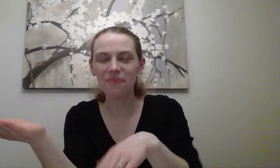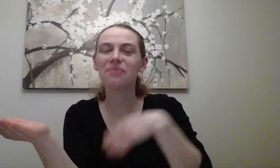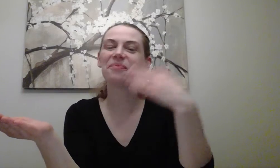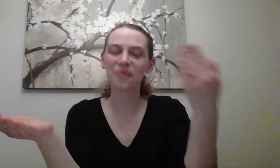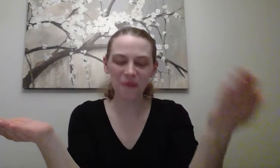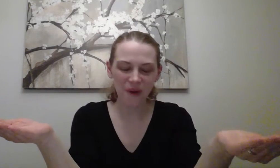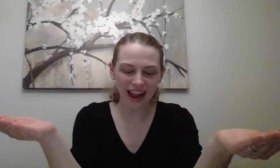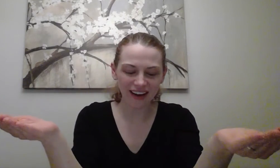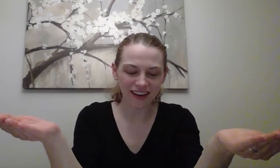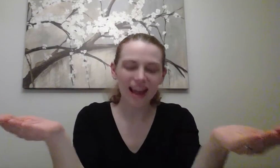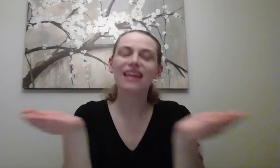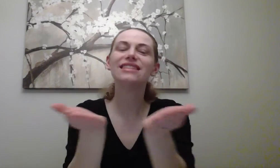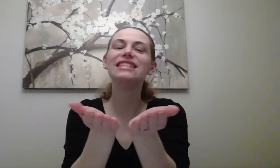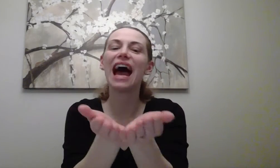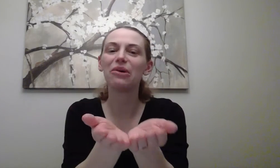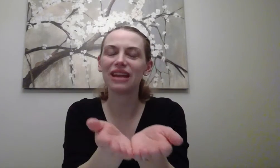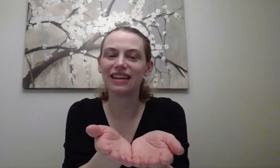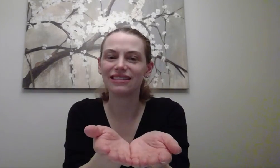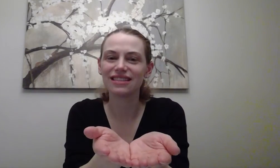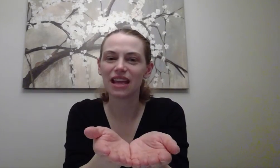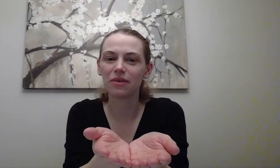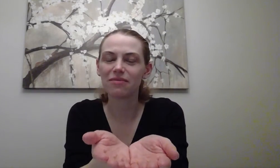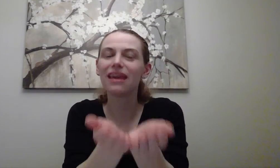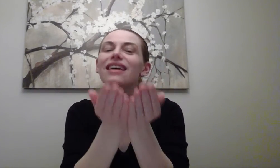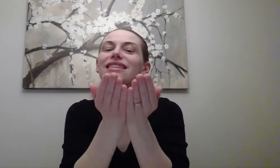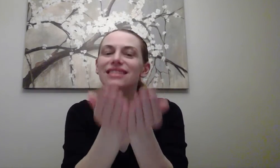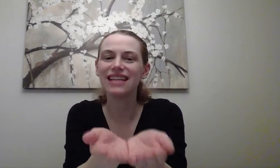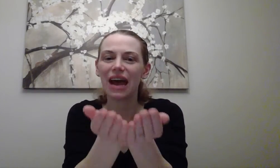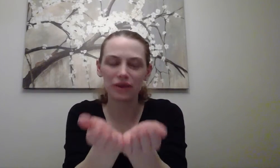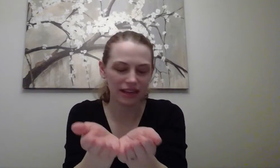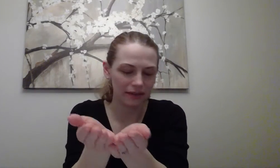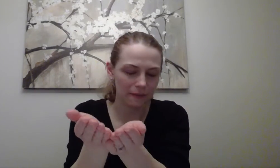Somewhere. Downhill. Say it with me. Downhill.